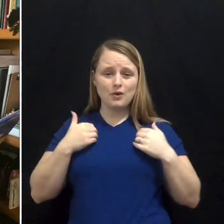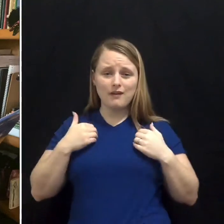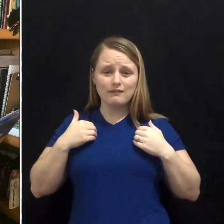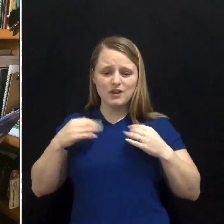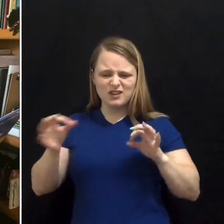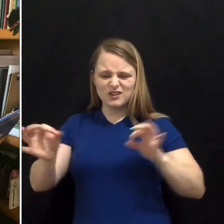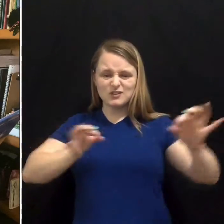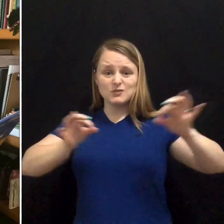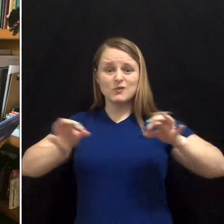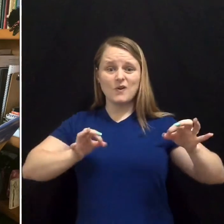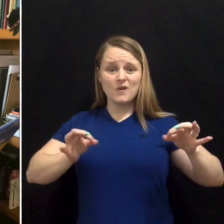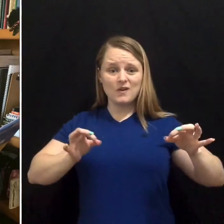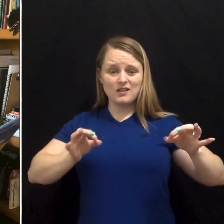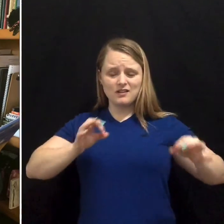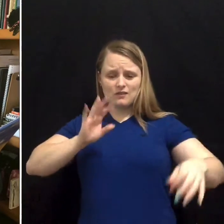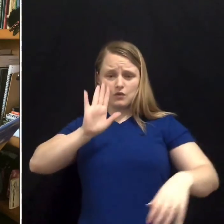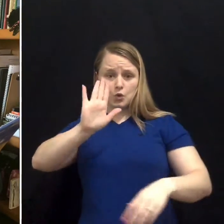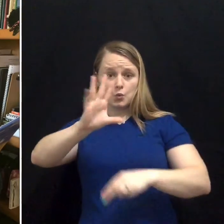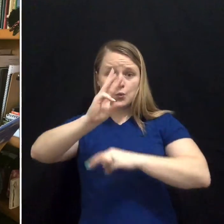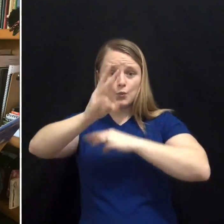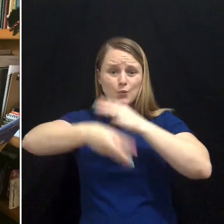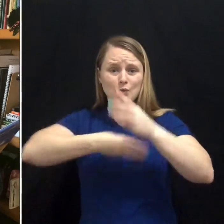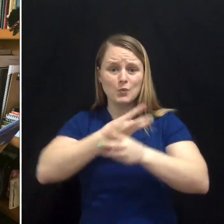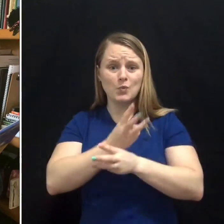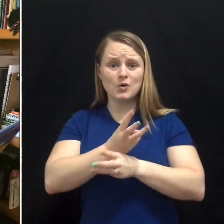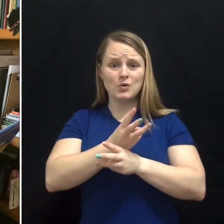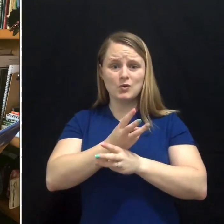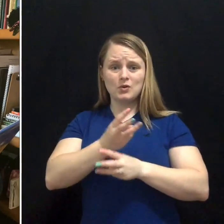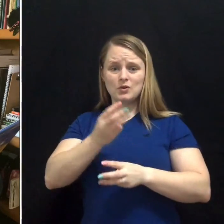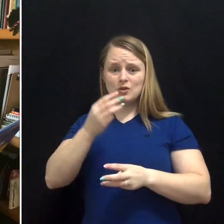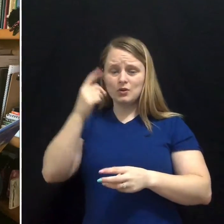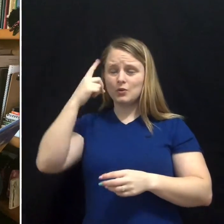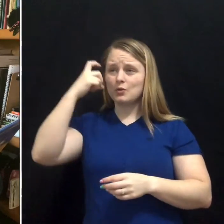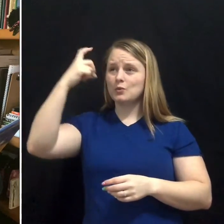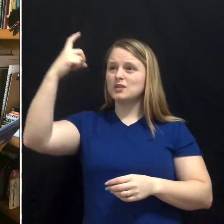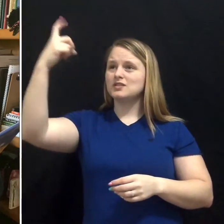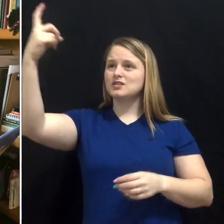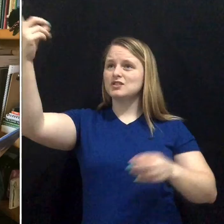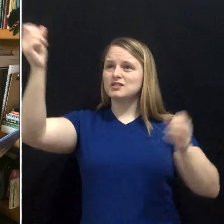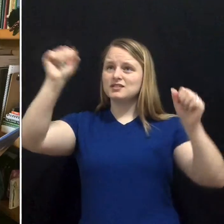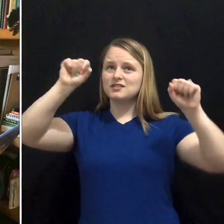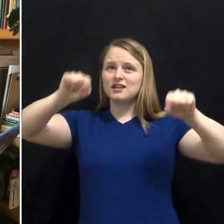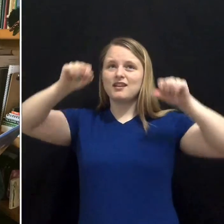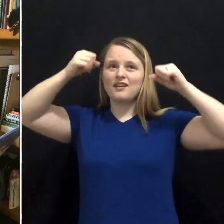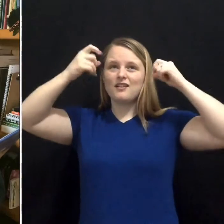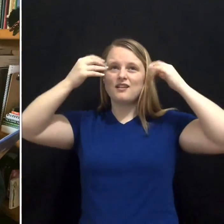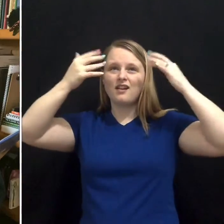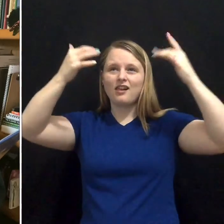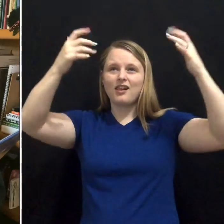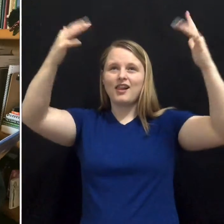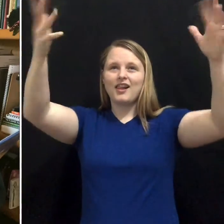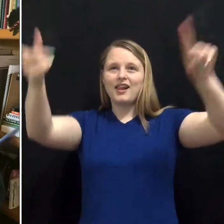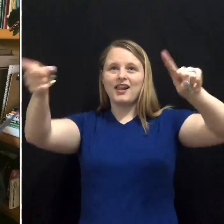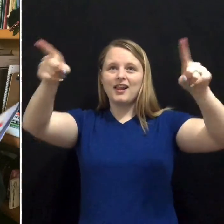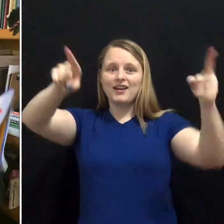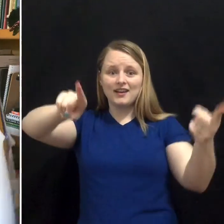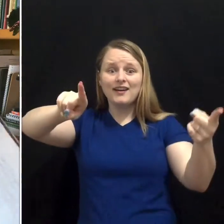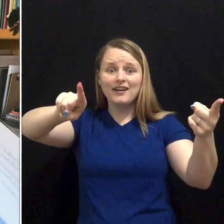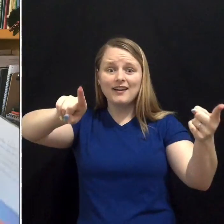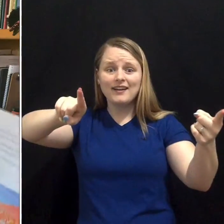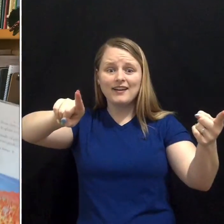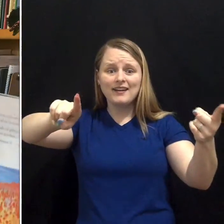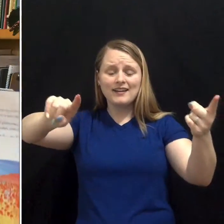pocket. Your wishes have wings. You can run like you mean it.